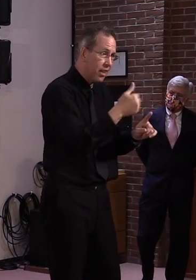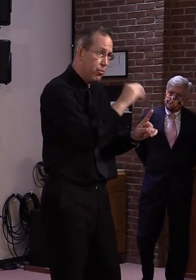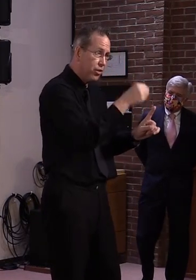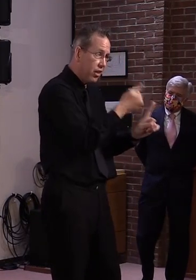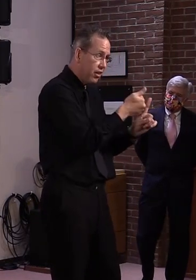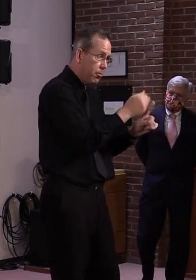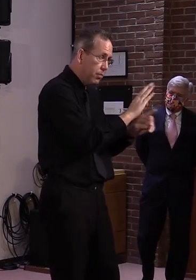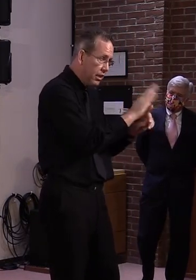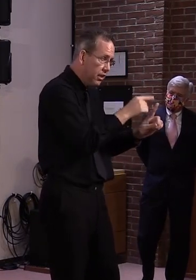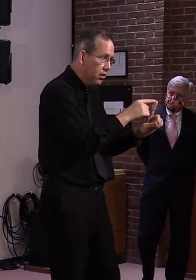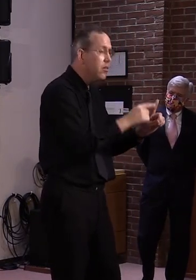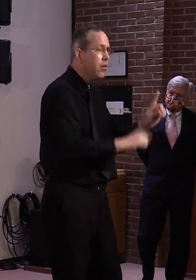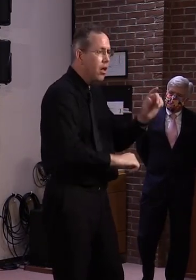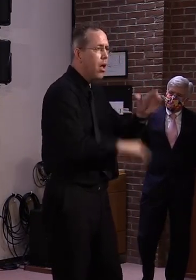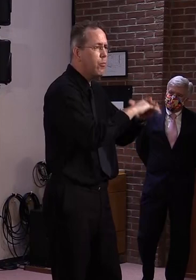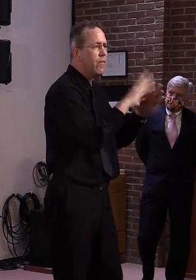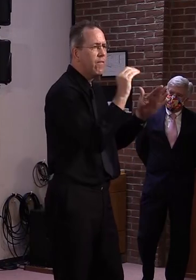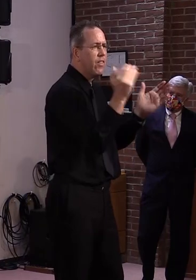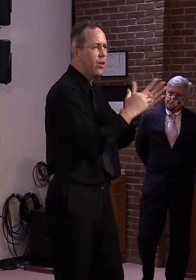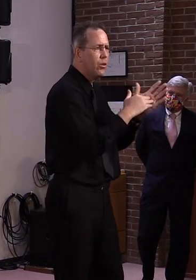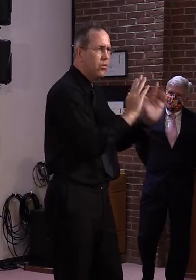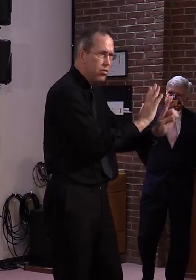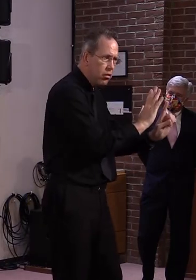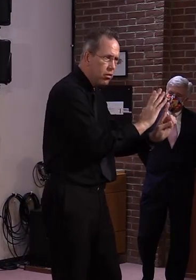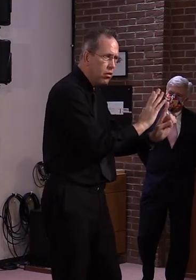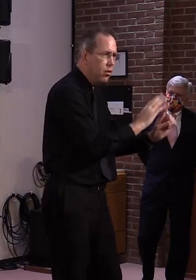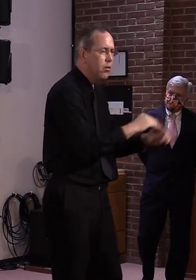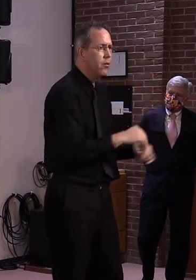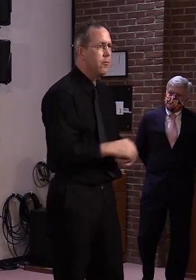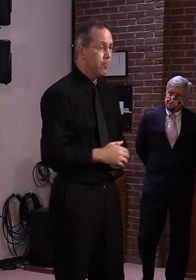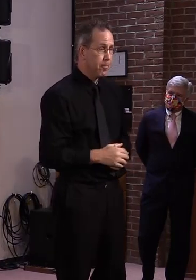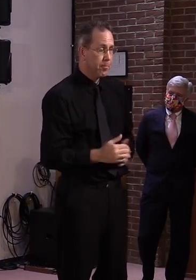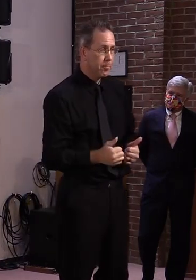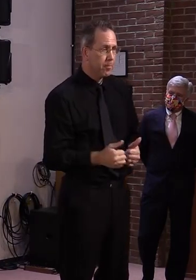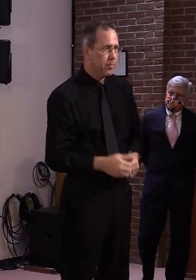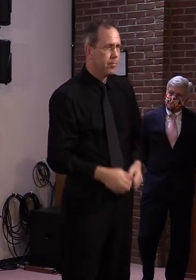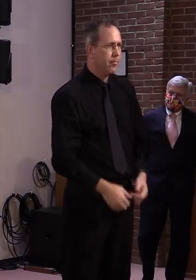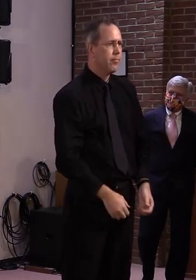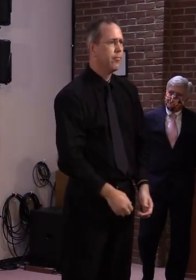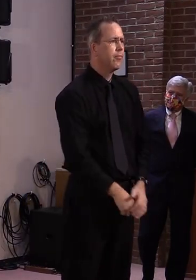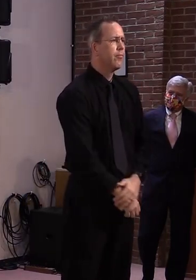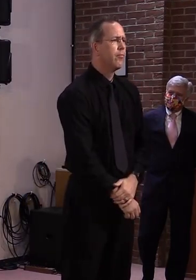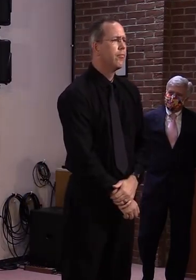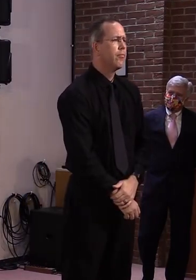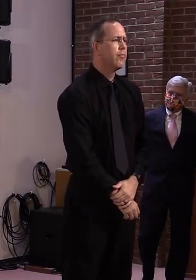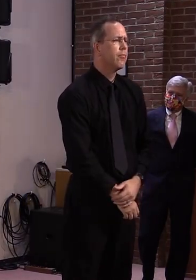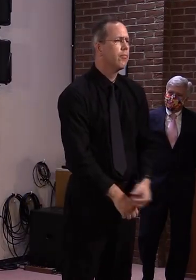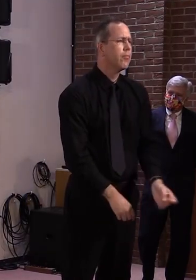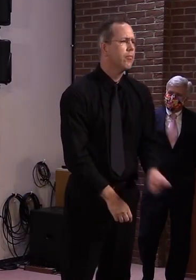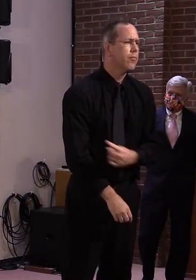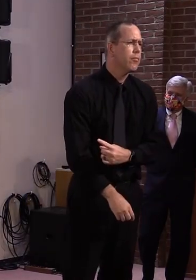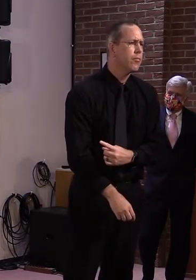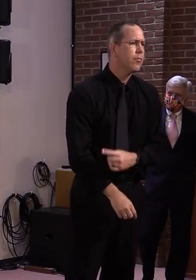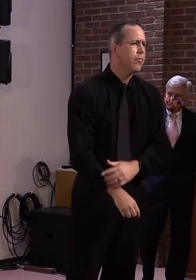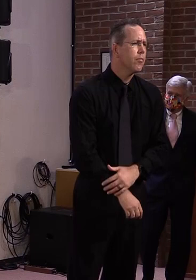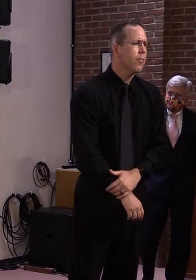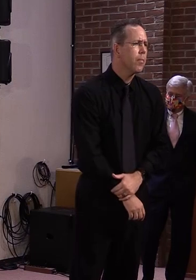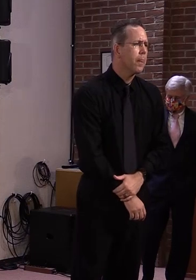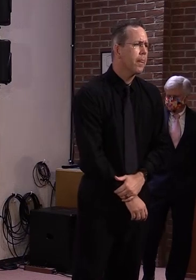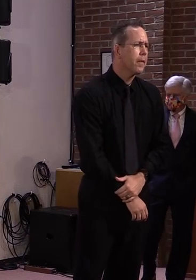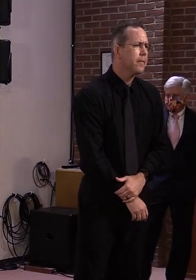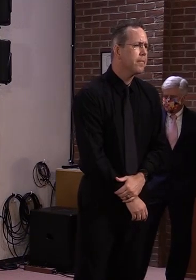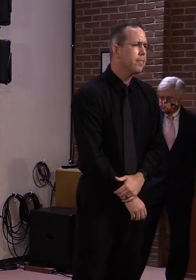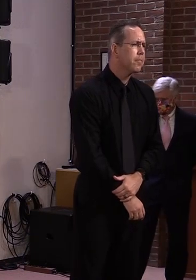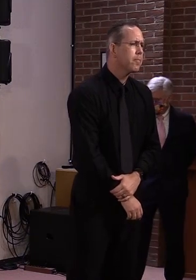Correct. you. Governor Scott. was wondering if you could talk about this masking campaign that you said you have plans? Yeah. It'd be